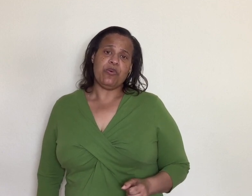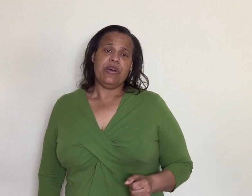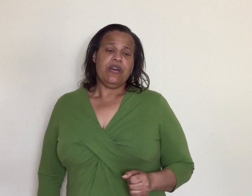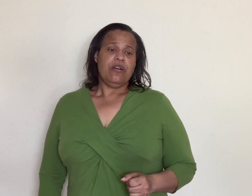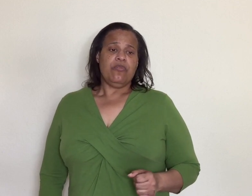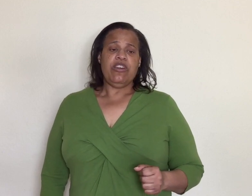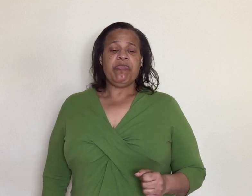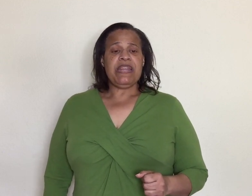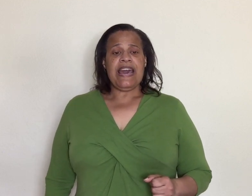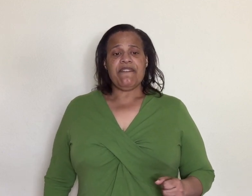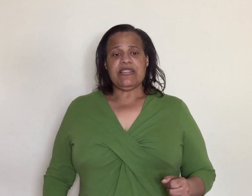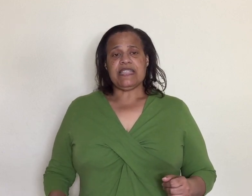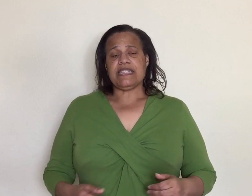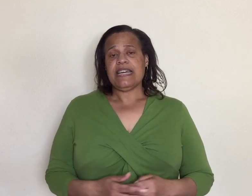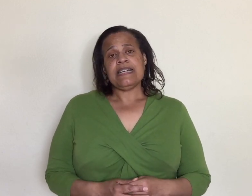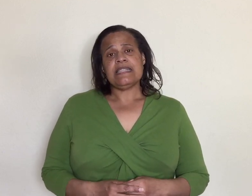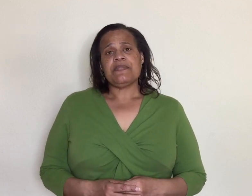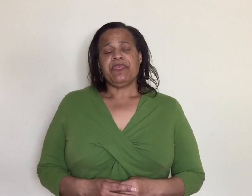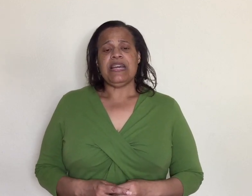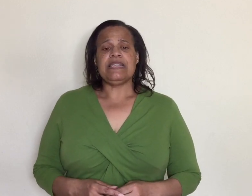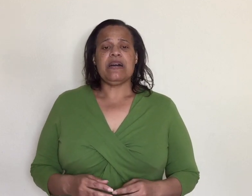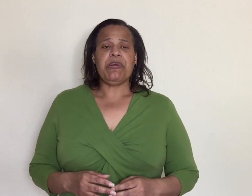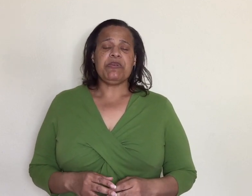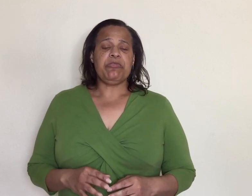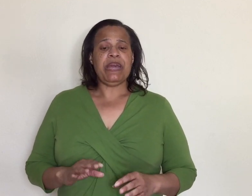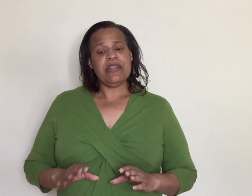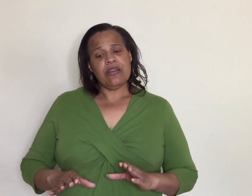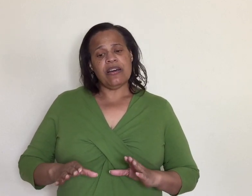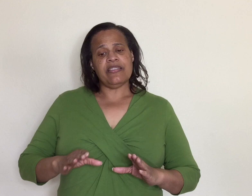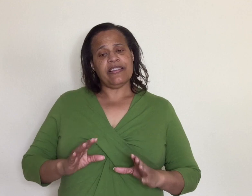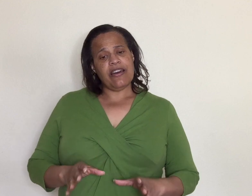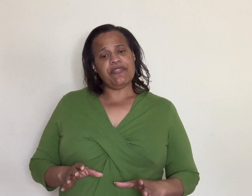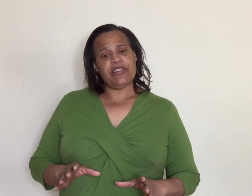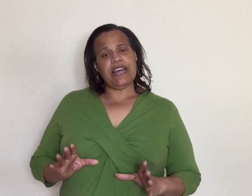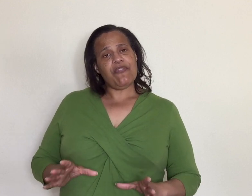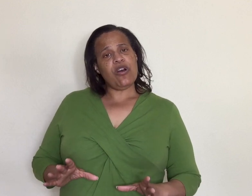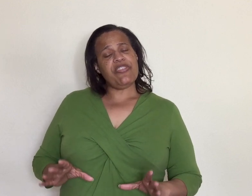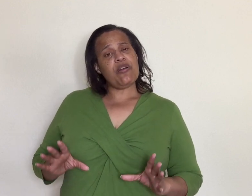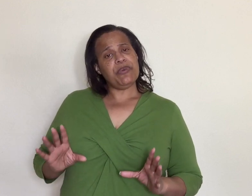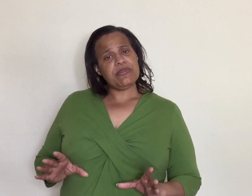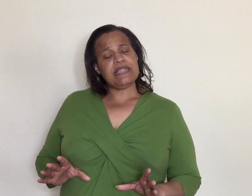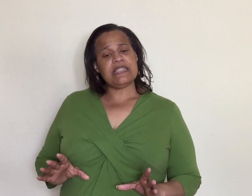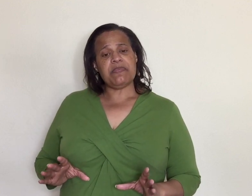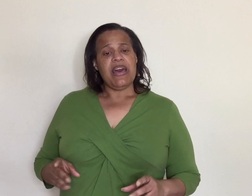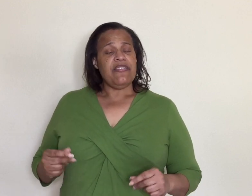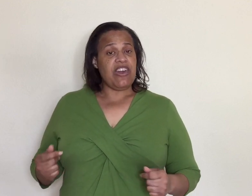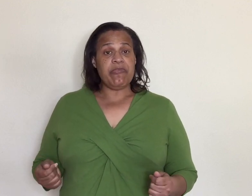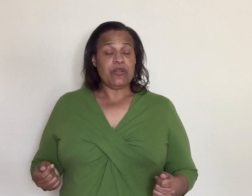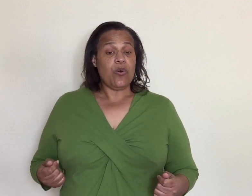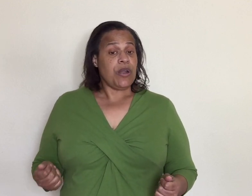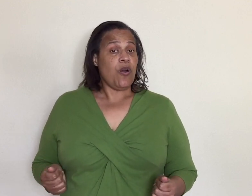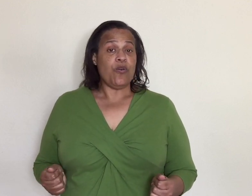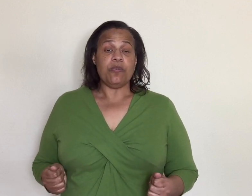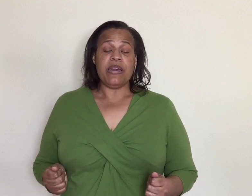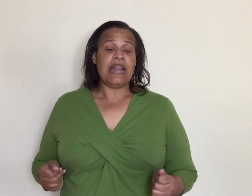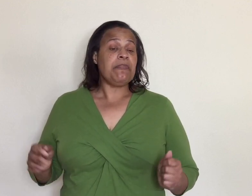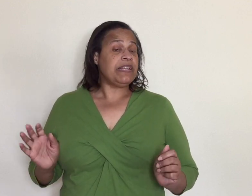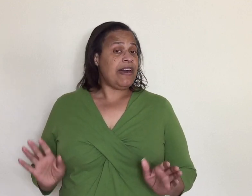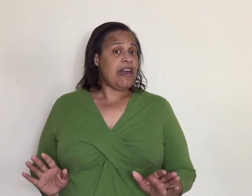we've been having success and some people depend at the left the level of their immune system they've been going home and i'm glad